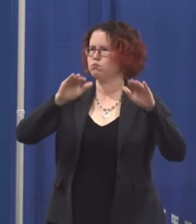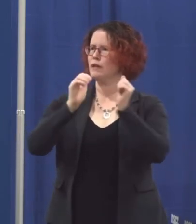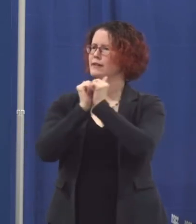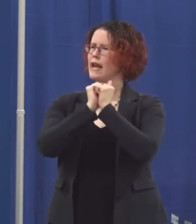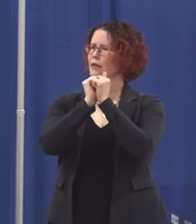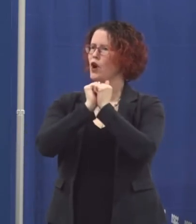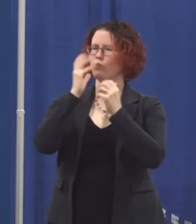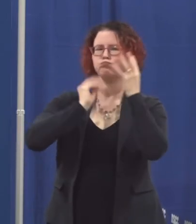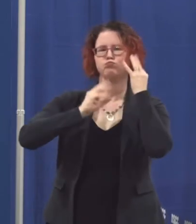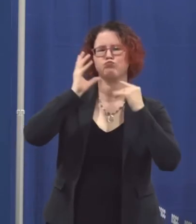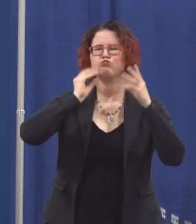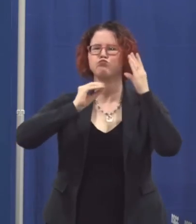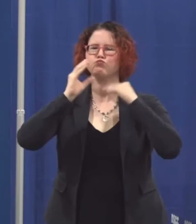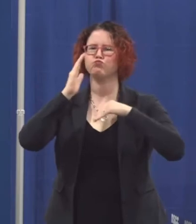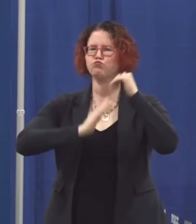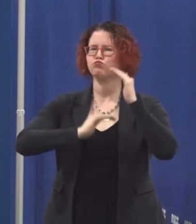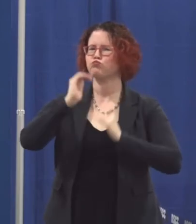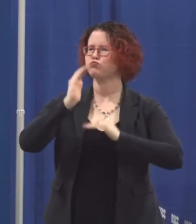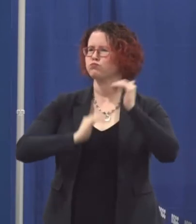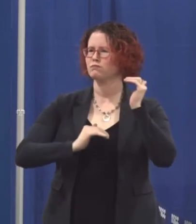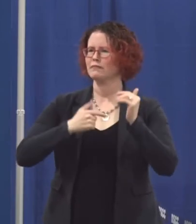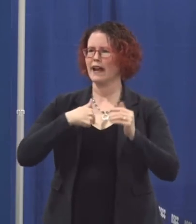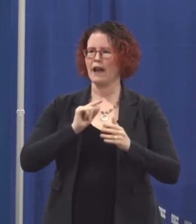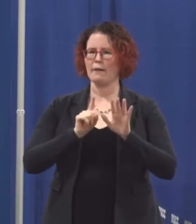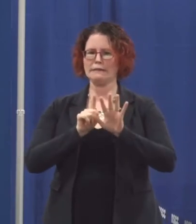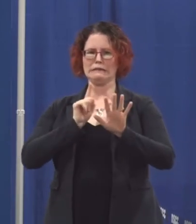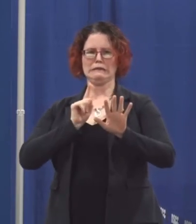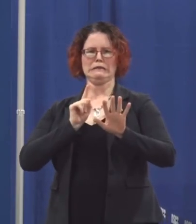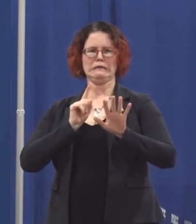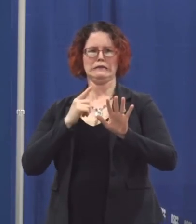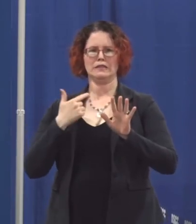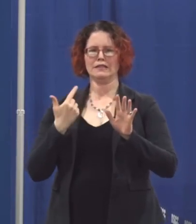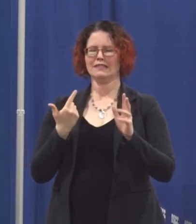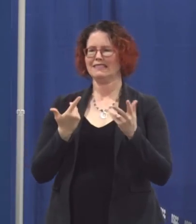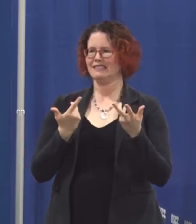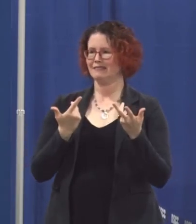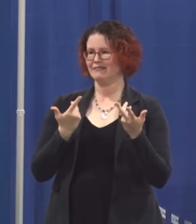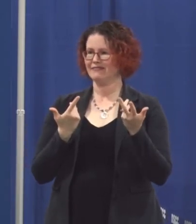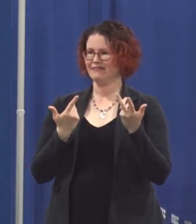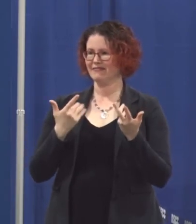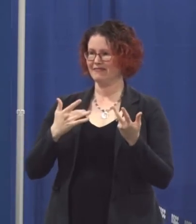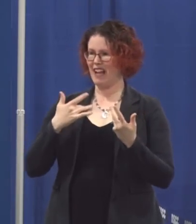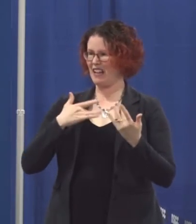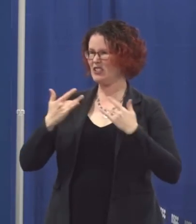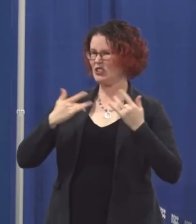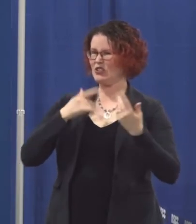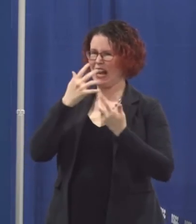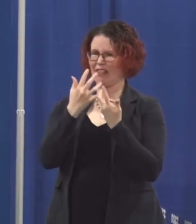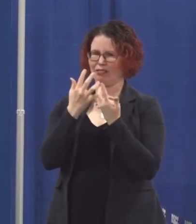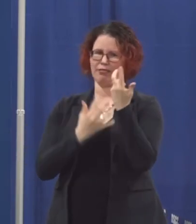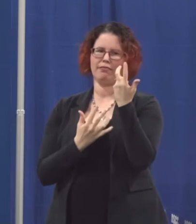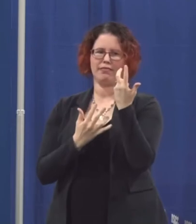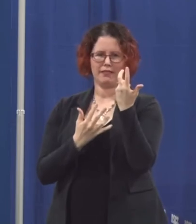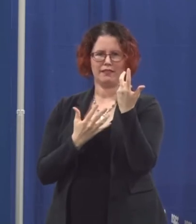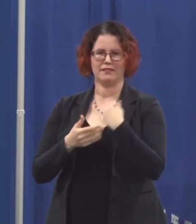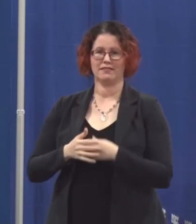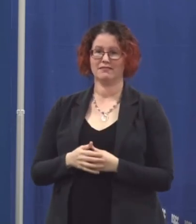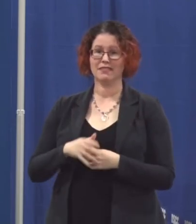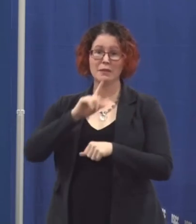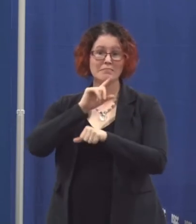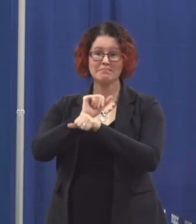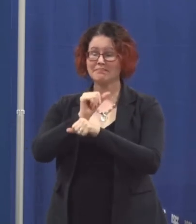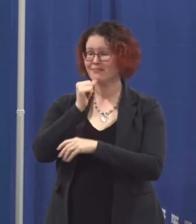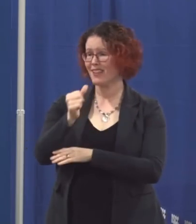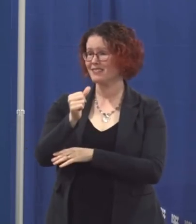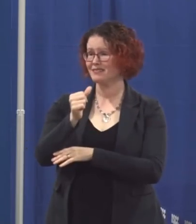and then they have already formed a friendship one which you cannot be accommodated in but thankfully that was not the